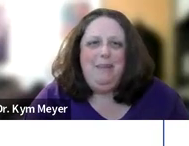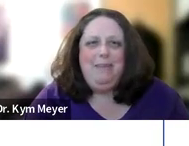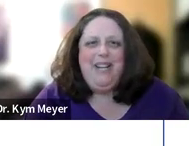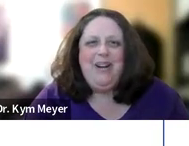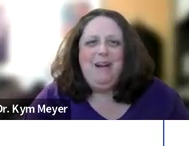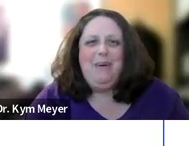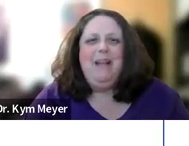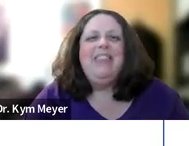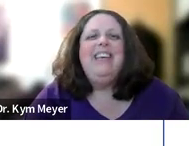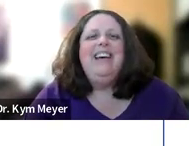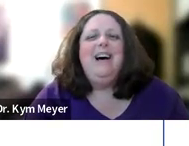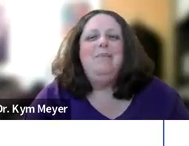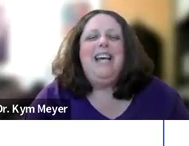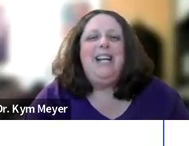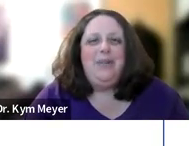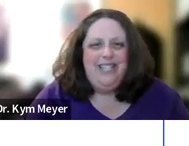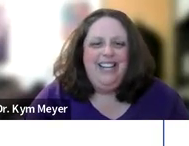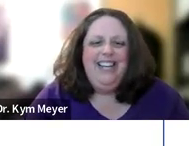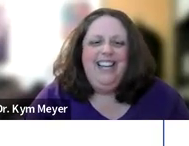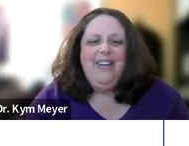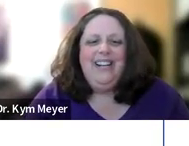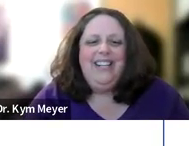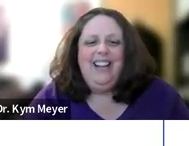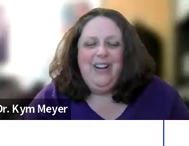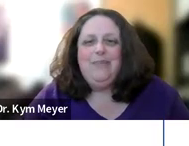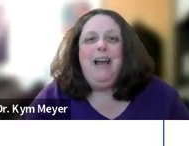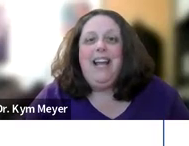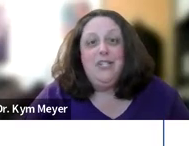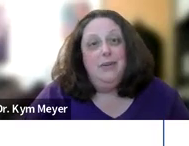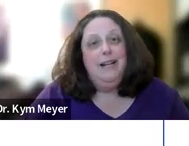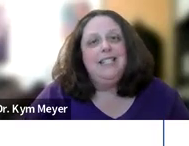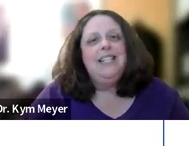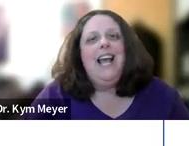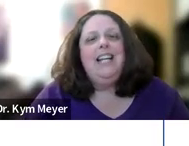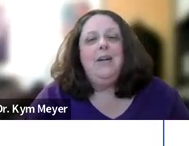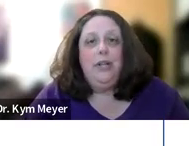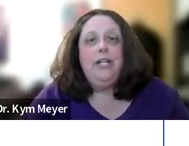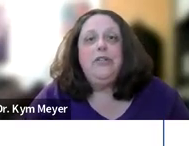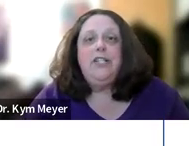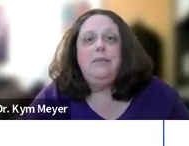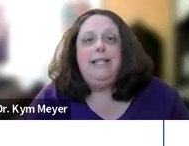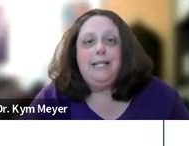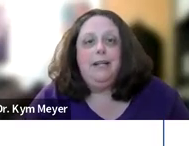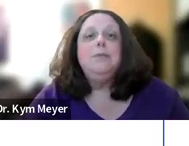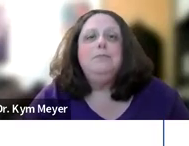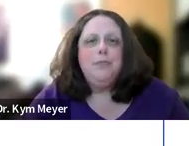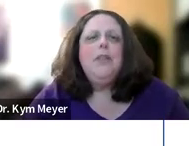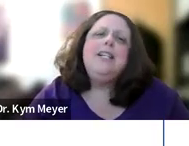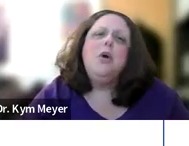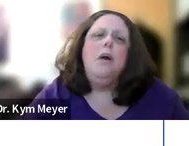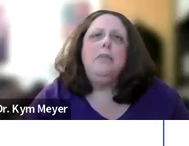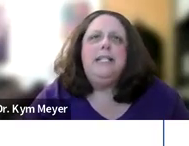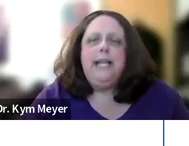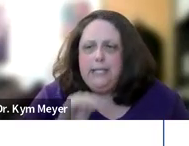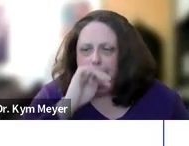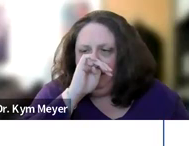Screening babies hearing by one month, diagnosing hearing loss by age three months, and early intervention by six months. So